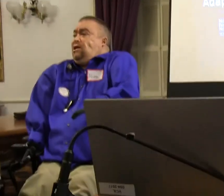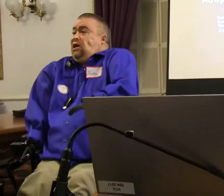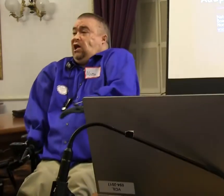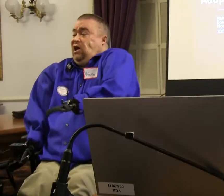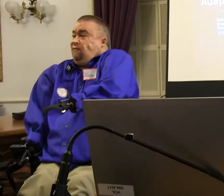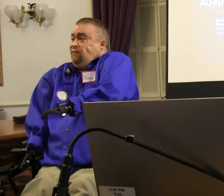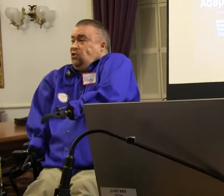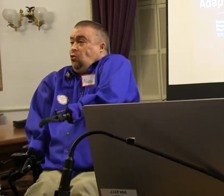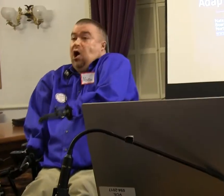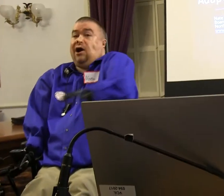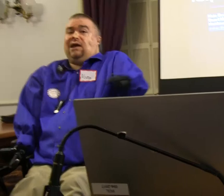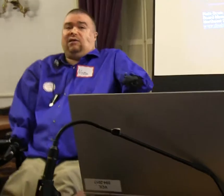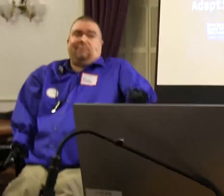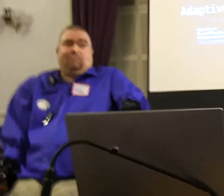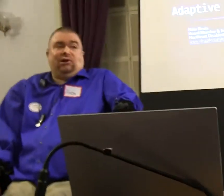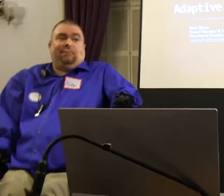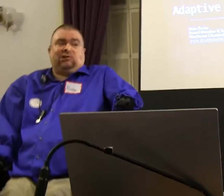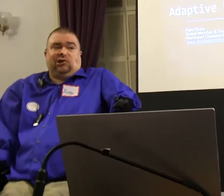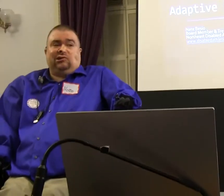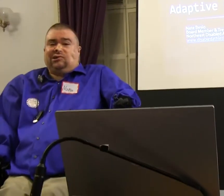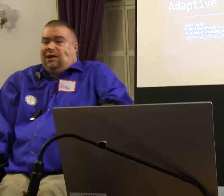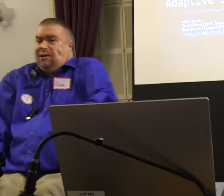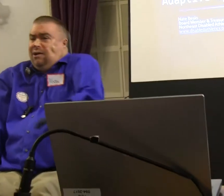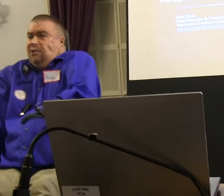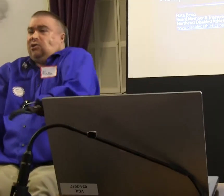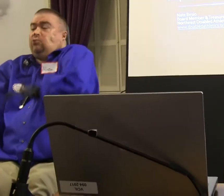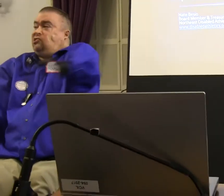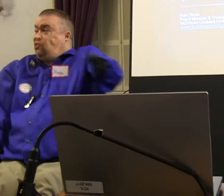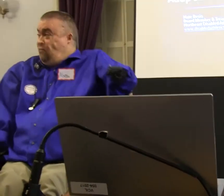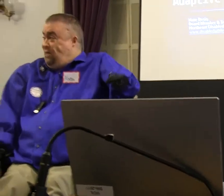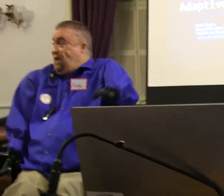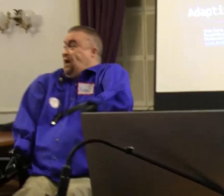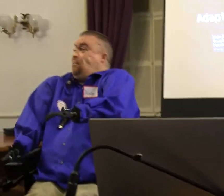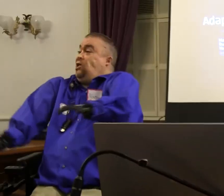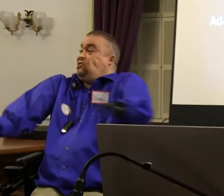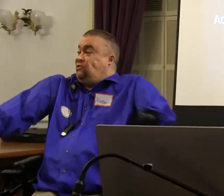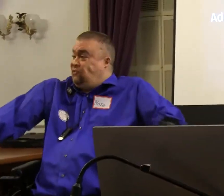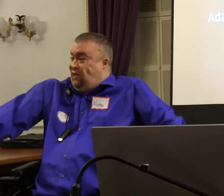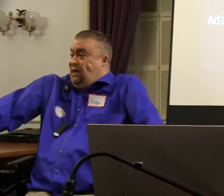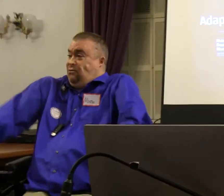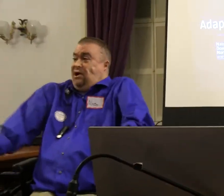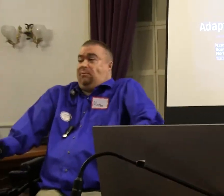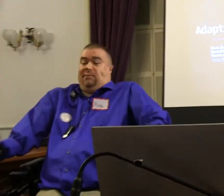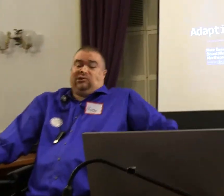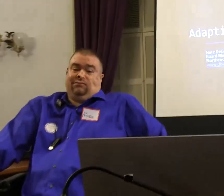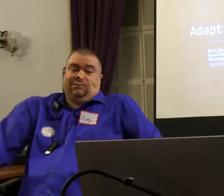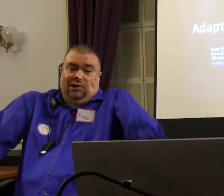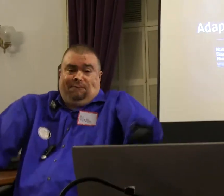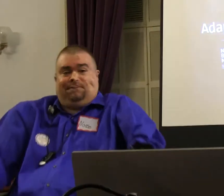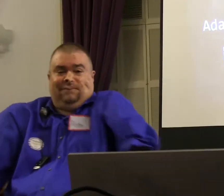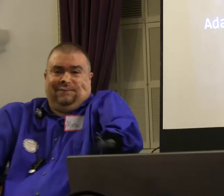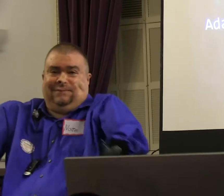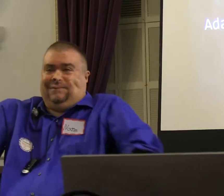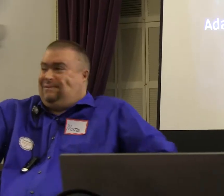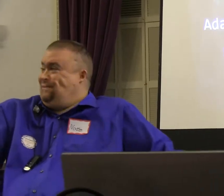And if you are any of the people in the pictures, don't see me. I apologize for taking it without your permission.